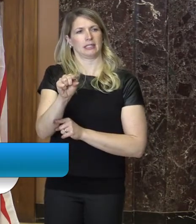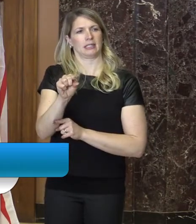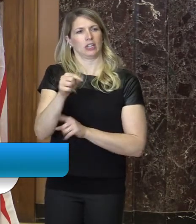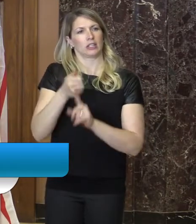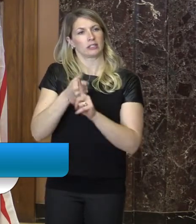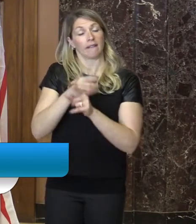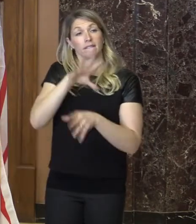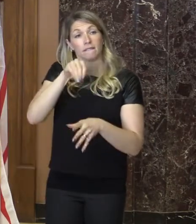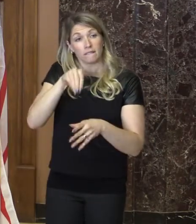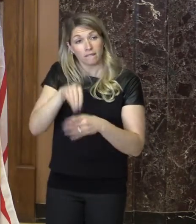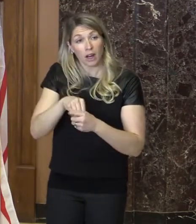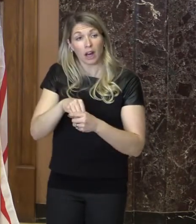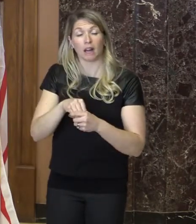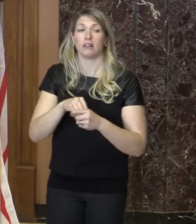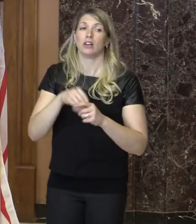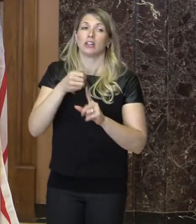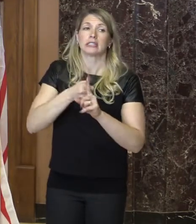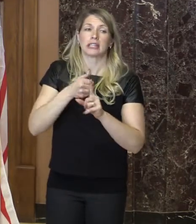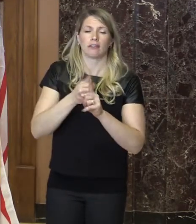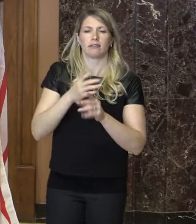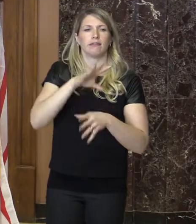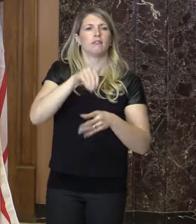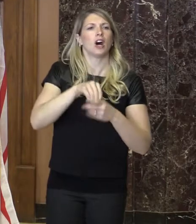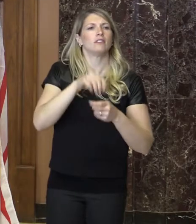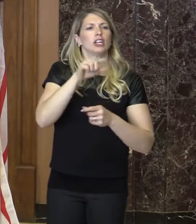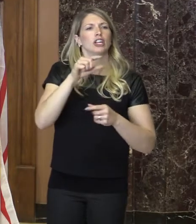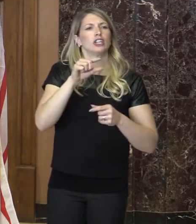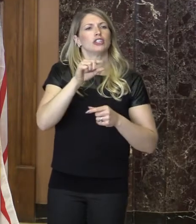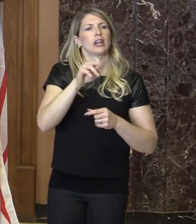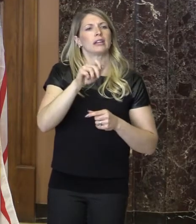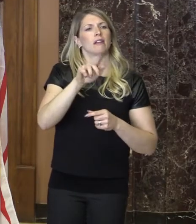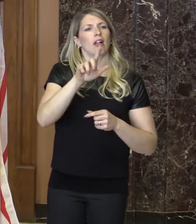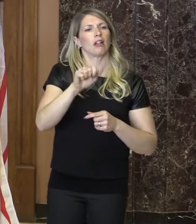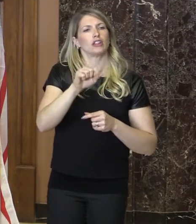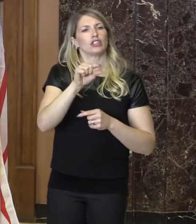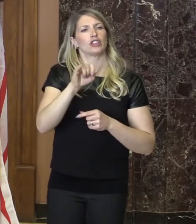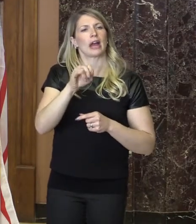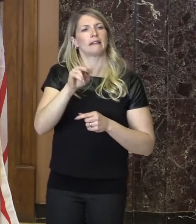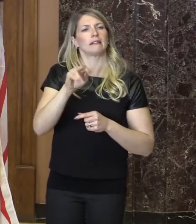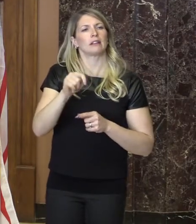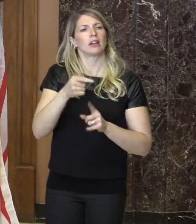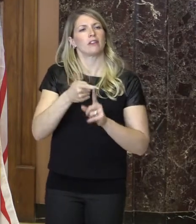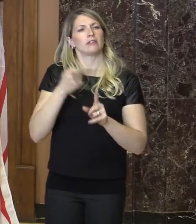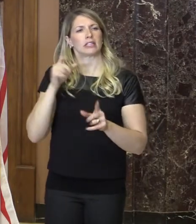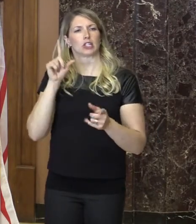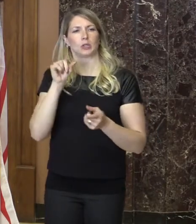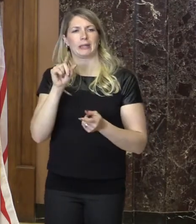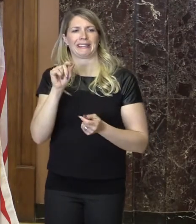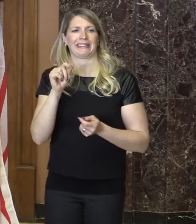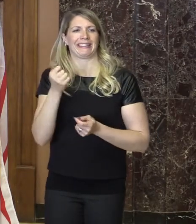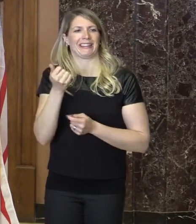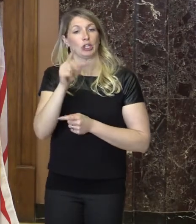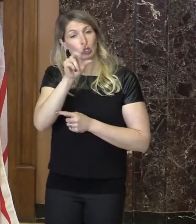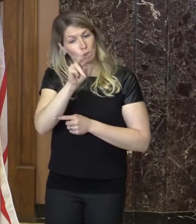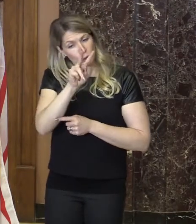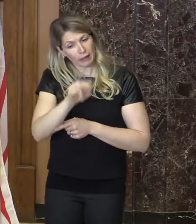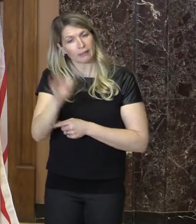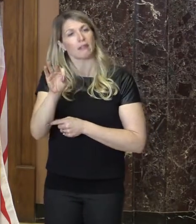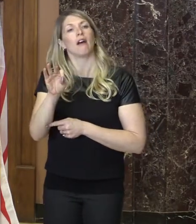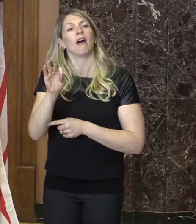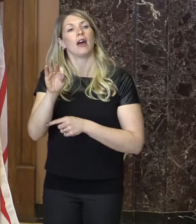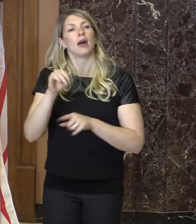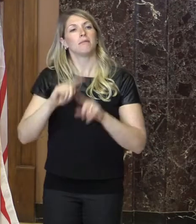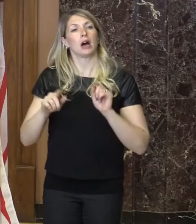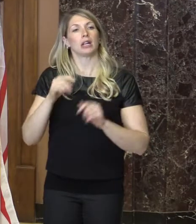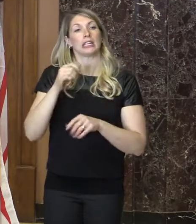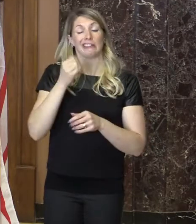member of the Special Olympics Tricon Gentle Giant since 1999. The 2016 Special Olympics Canada National Games held